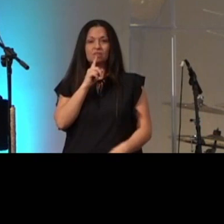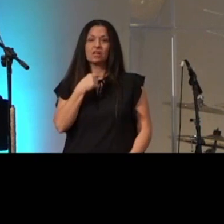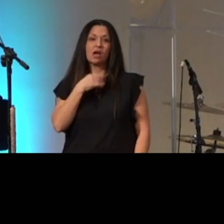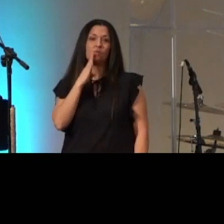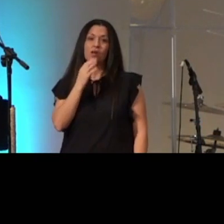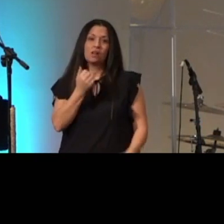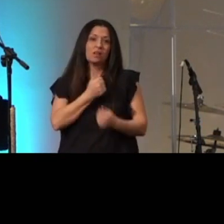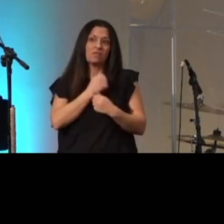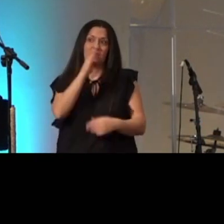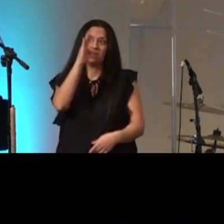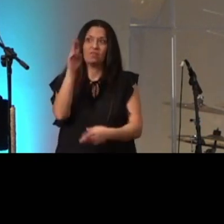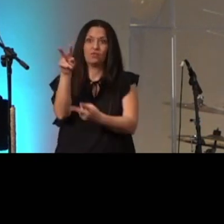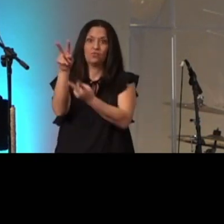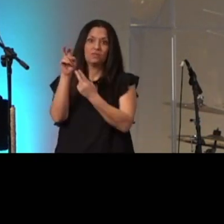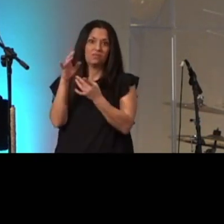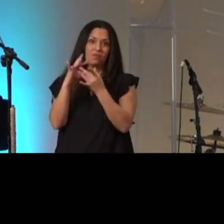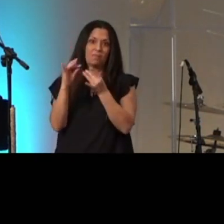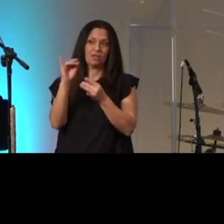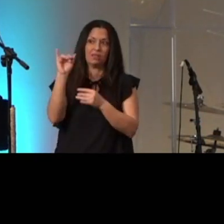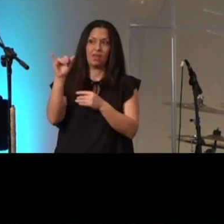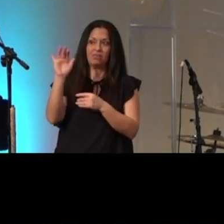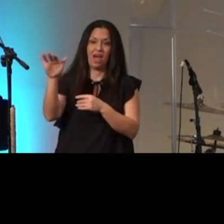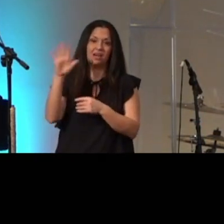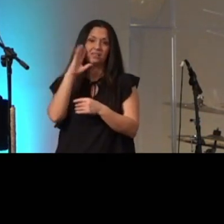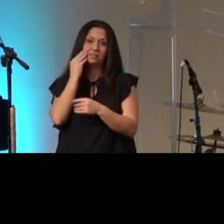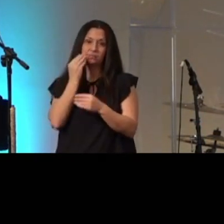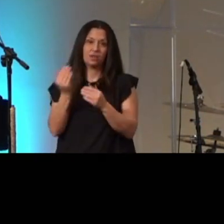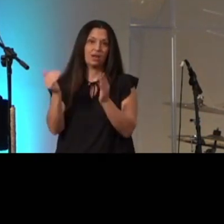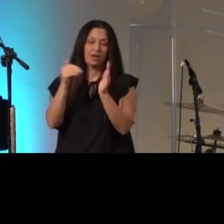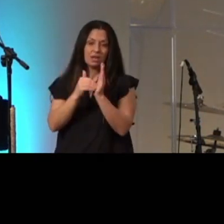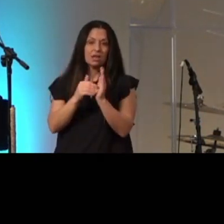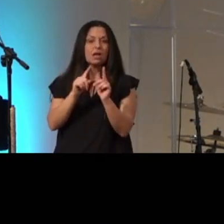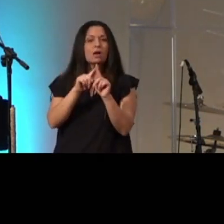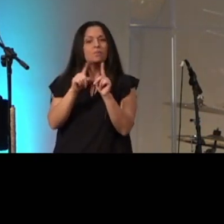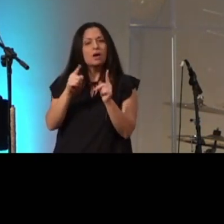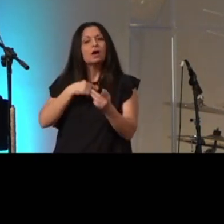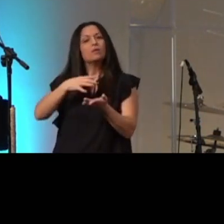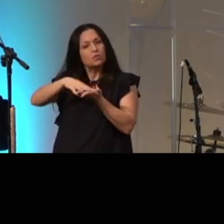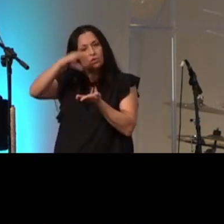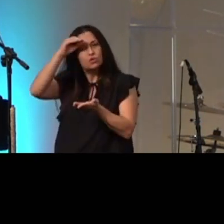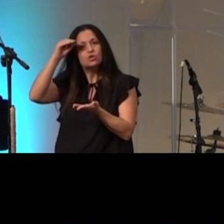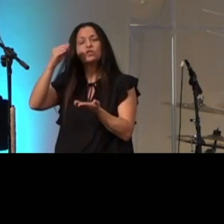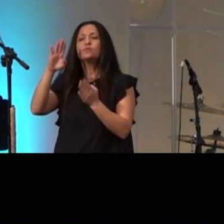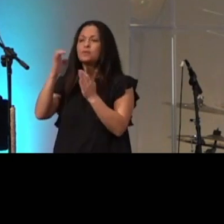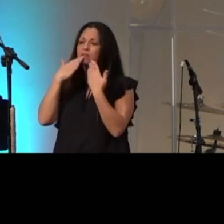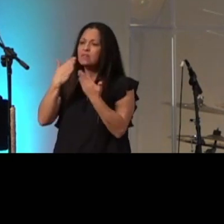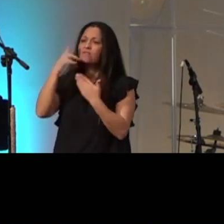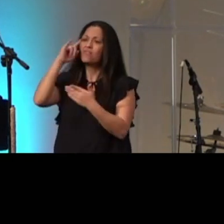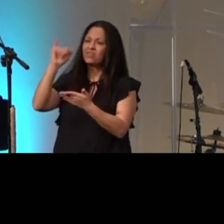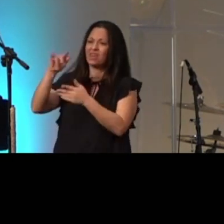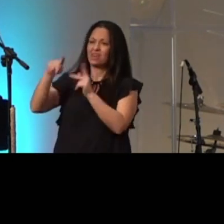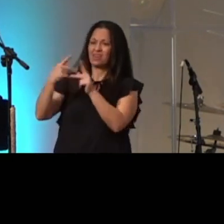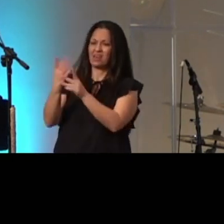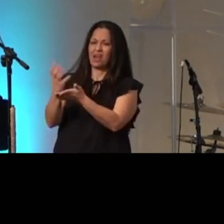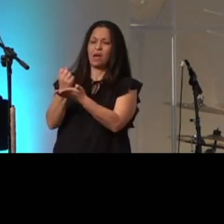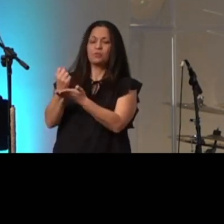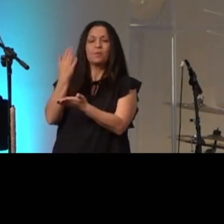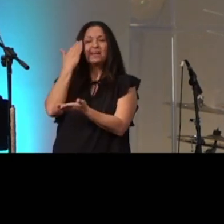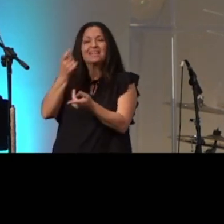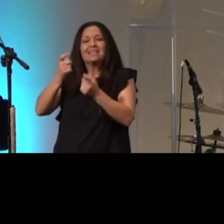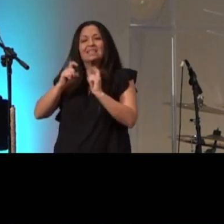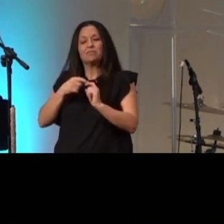that for the rest of my life but I'm learning to be thankful for those kinds of opportunities because it gives me an opportunity to repent